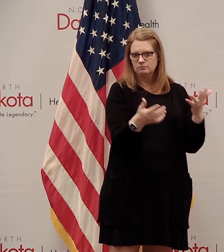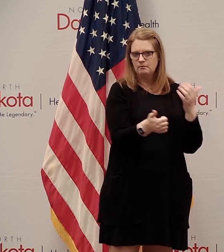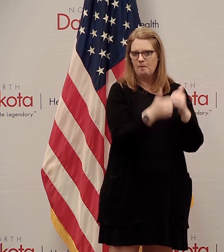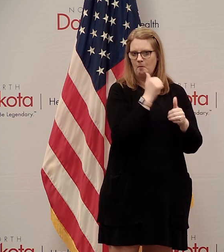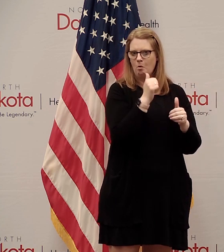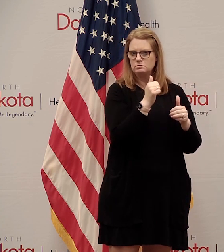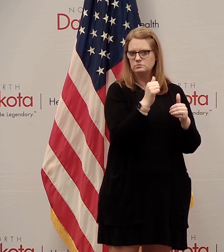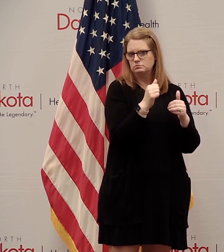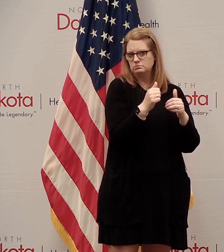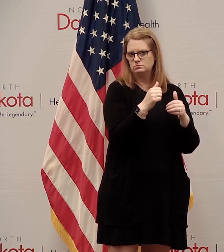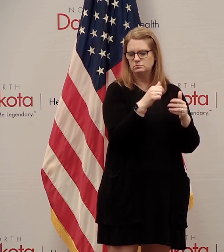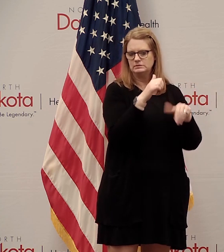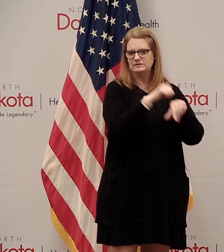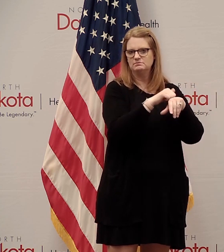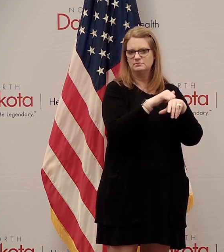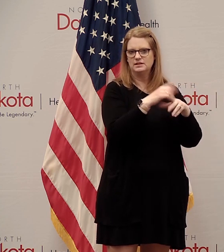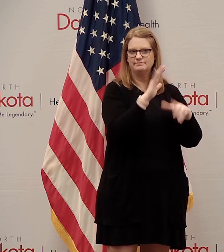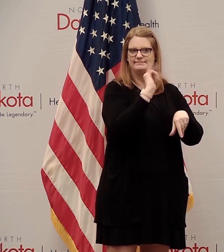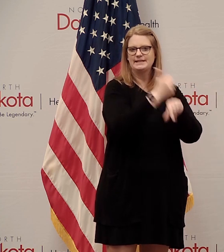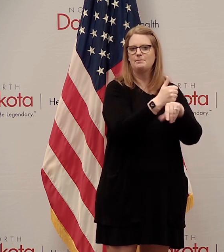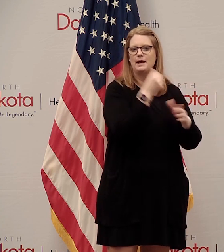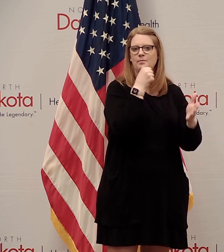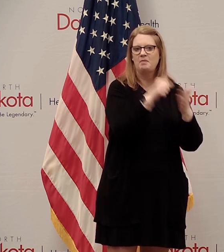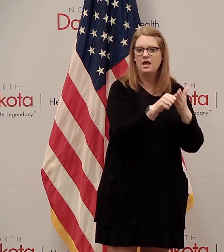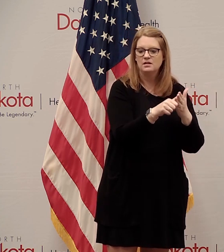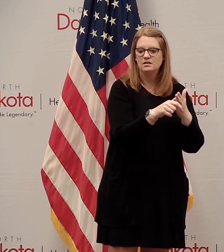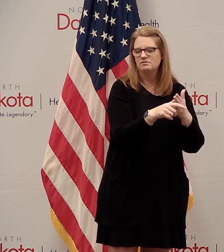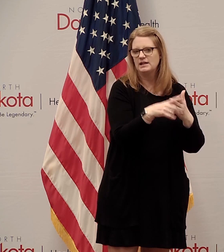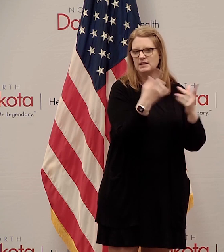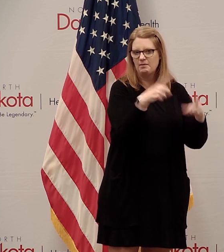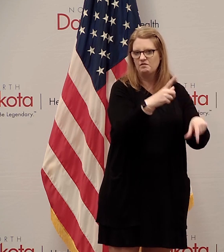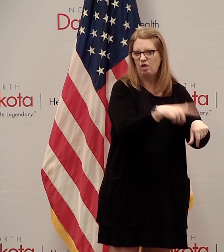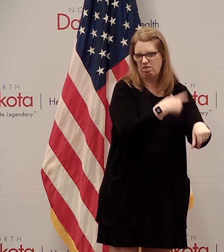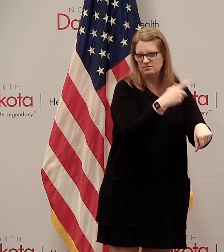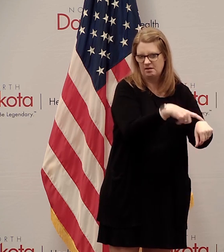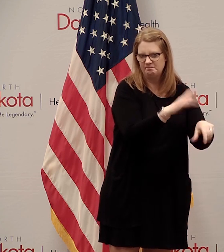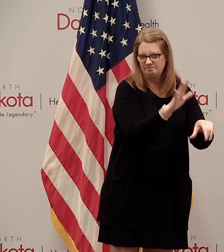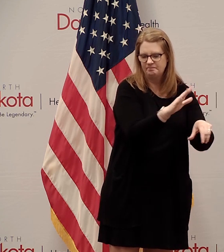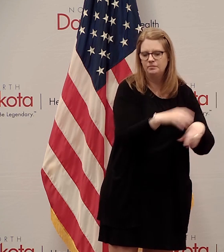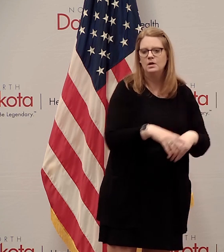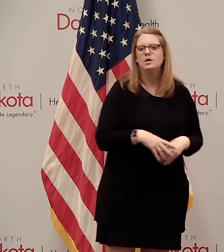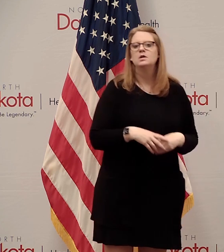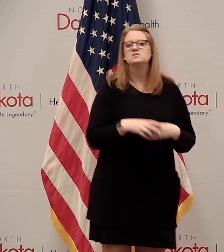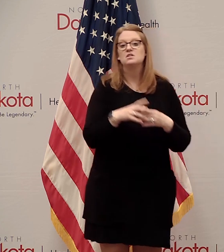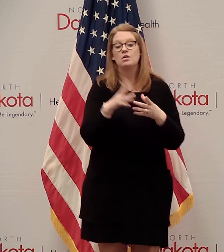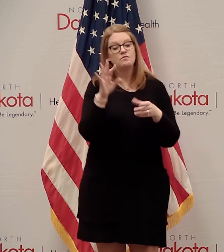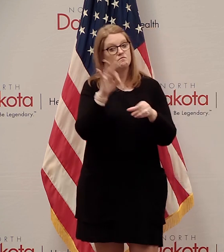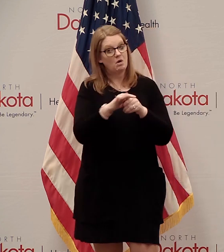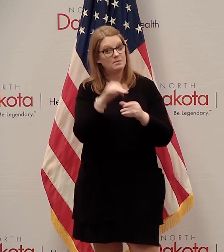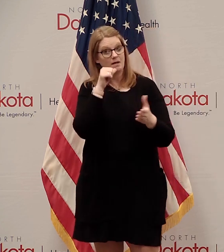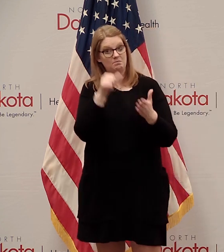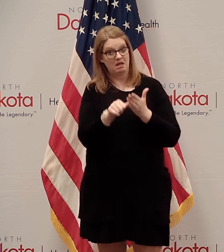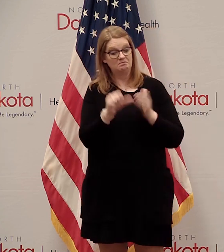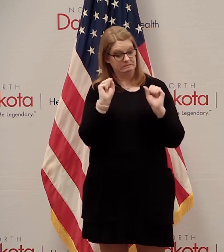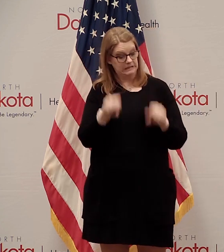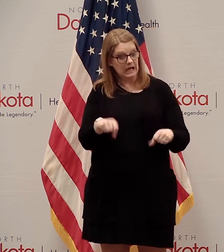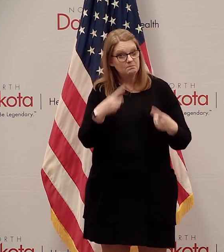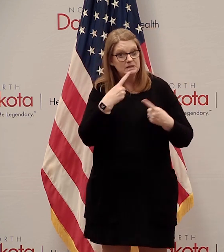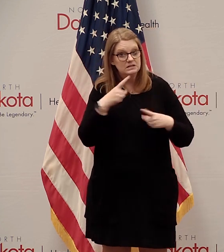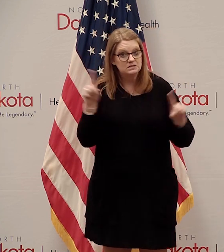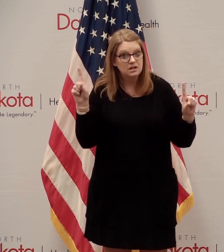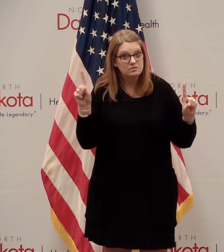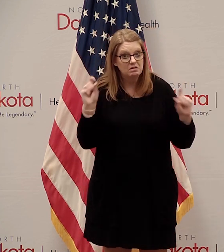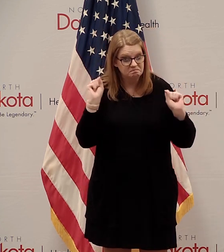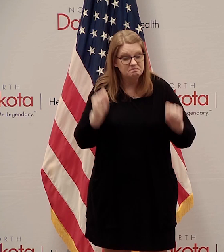majority was done by mail in those counties. And that's been going on for some time. So we know that voting by mail can work in North Dakota and can